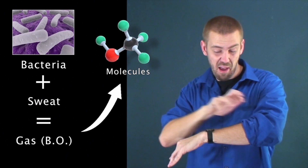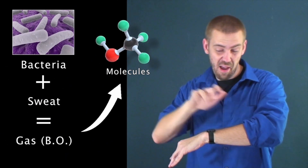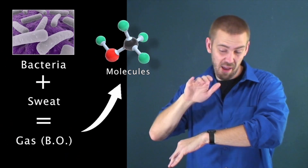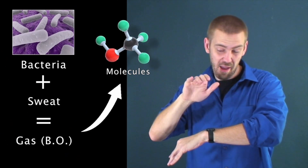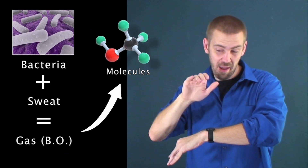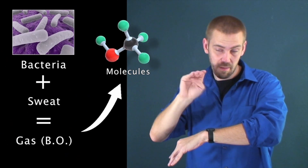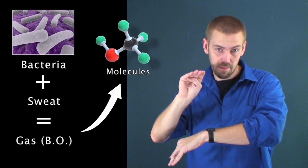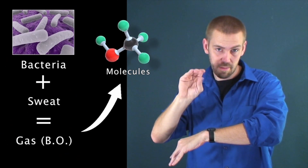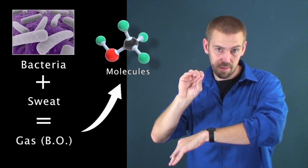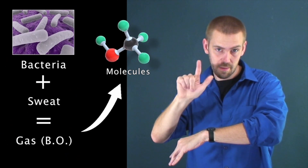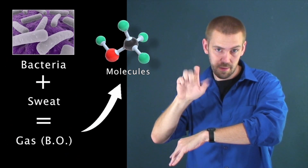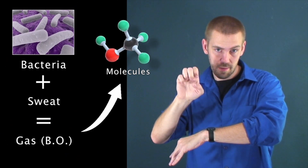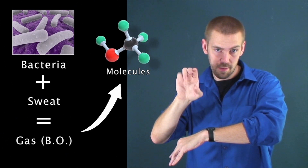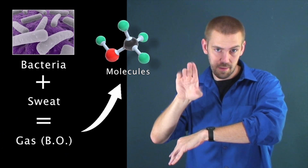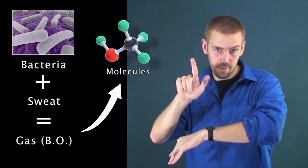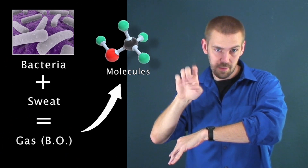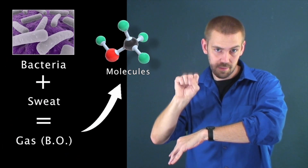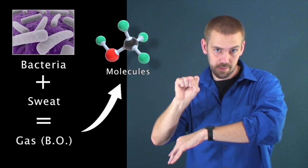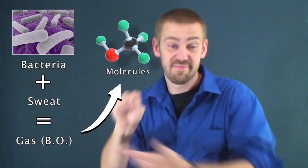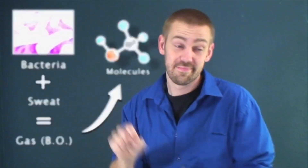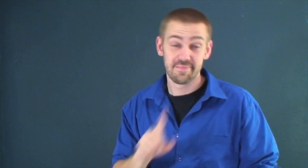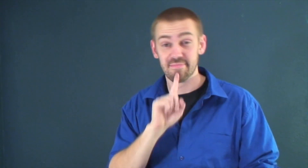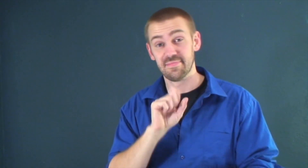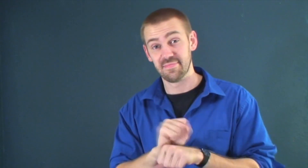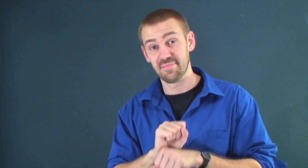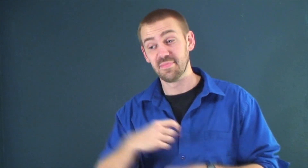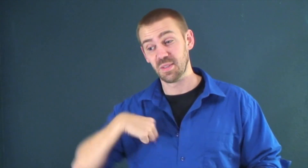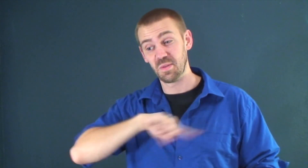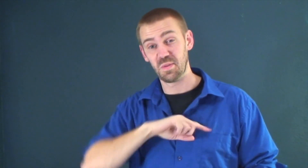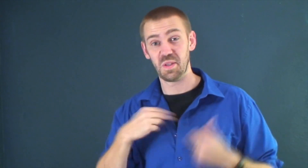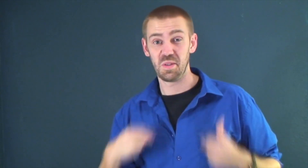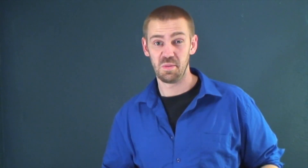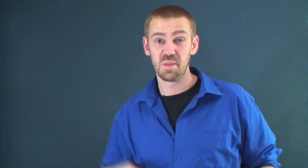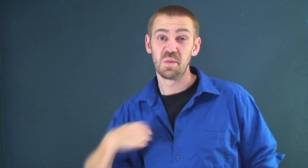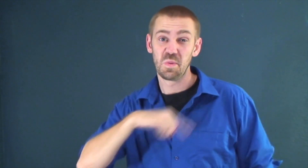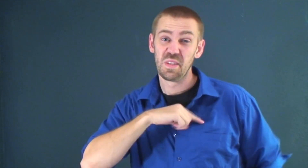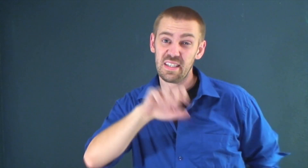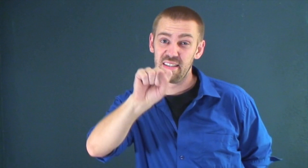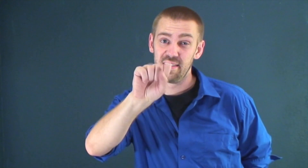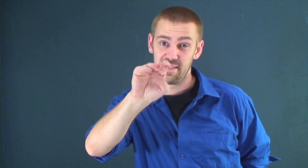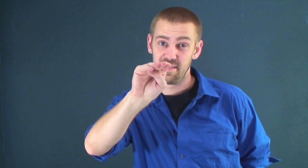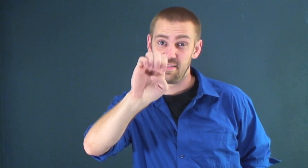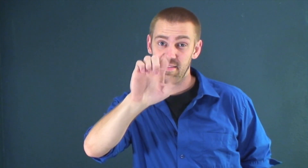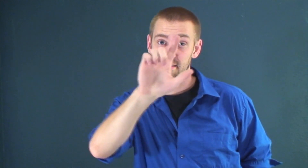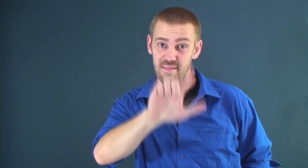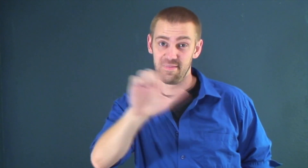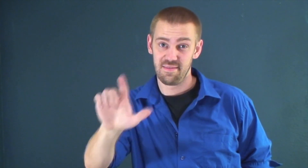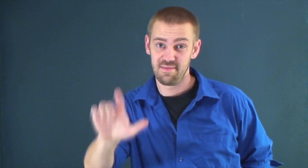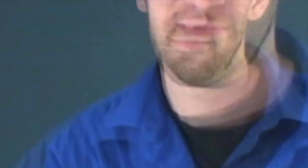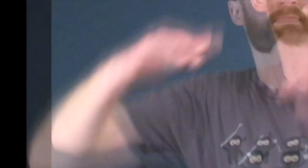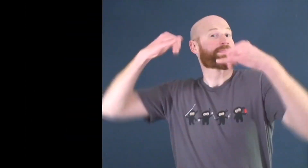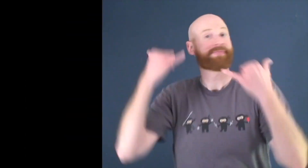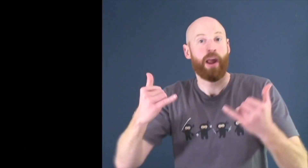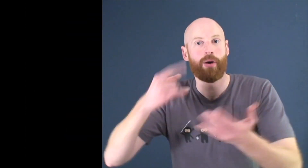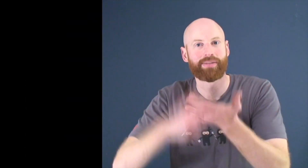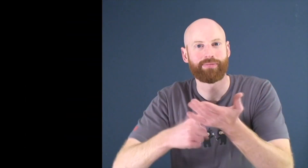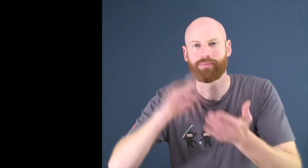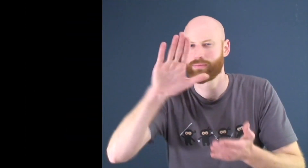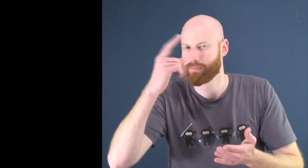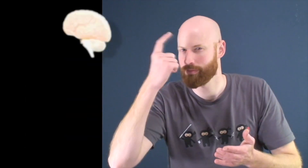once again has molecules so it's true we humans we smell now let's talk about your brain